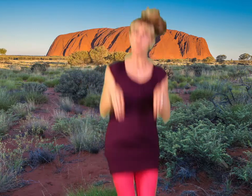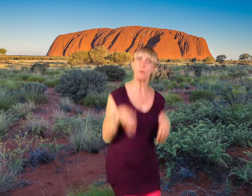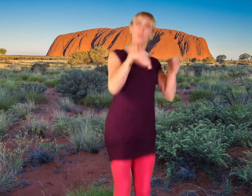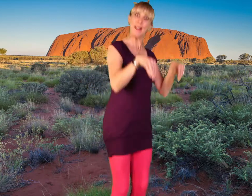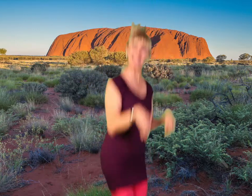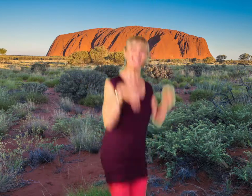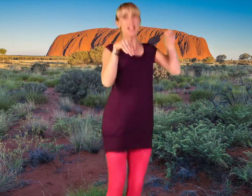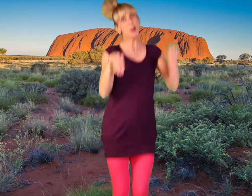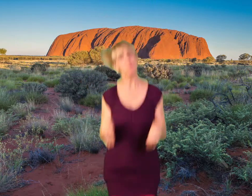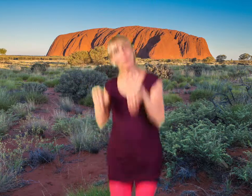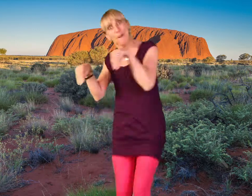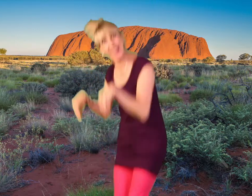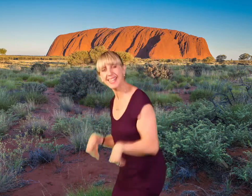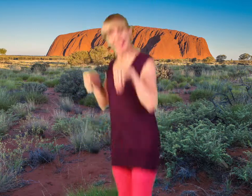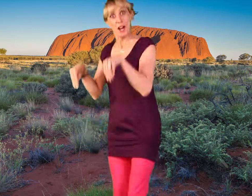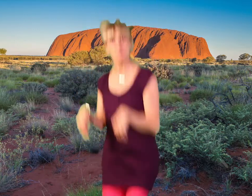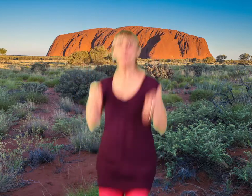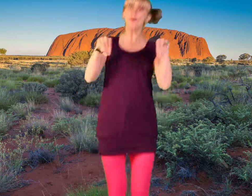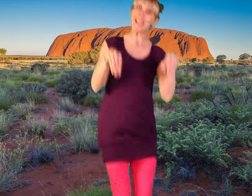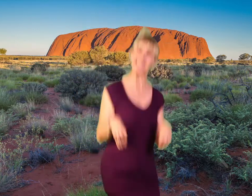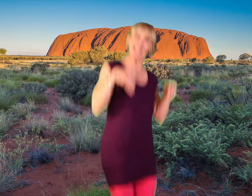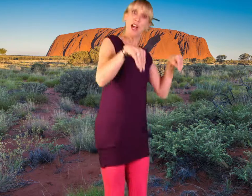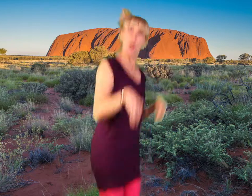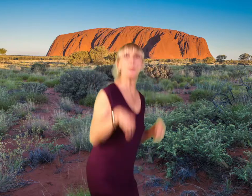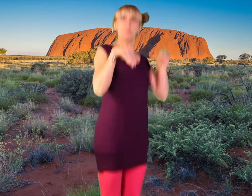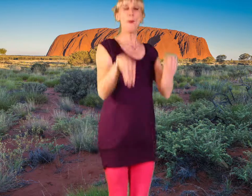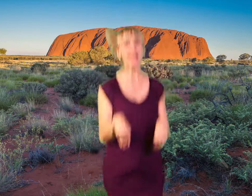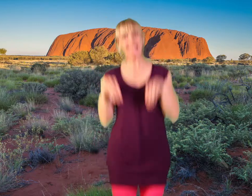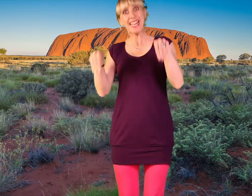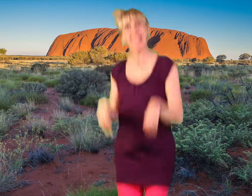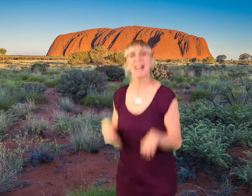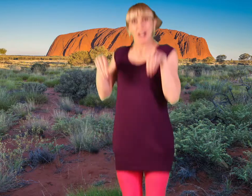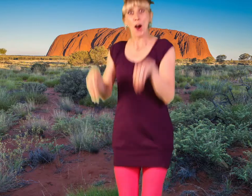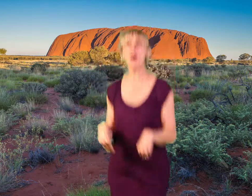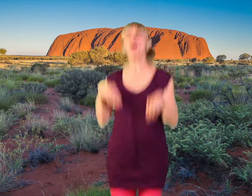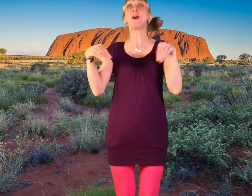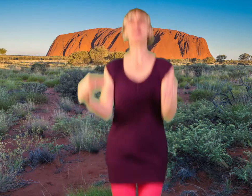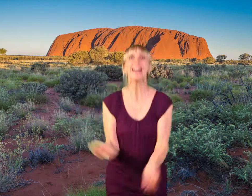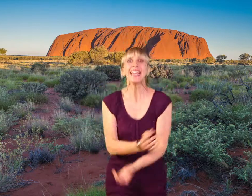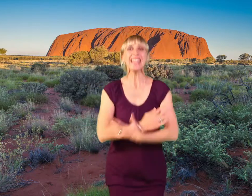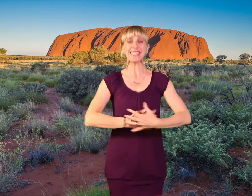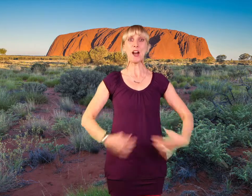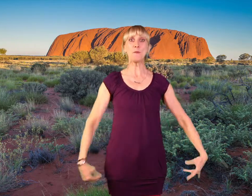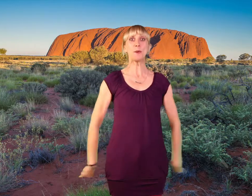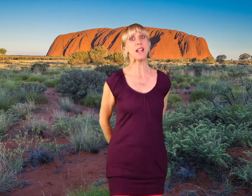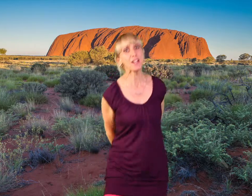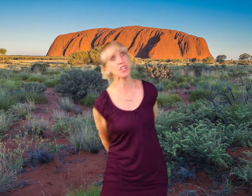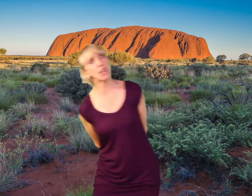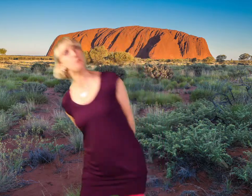boing, boing, boing, boing. Oh, let's get on board our ship